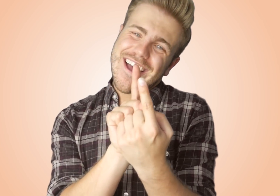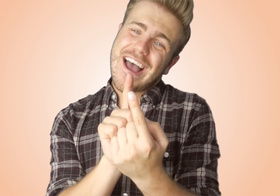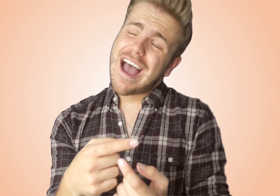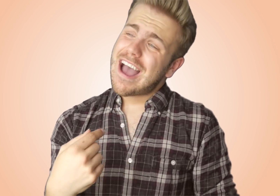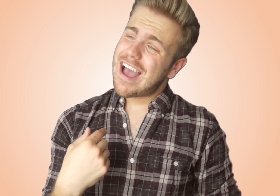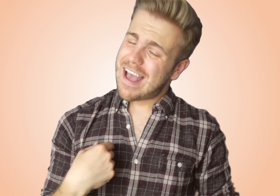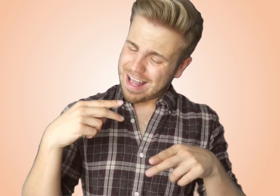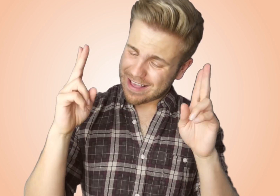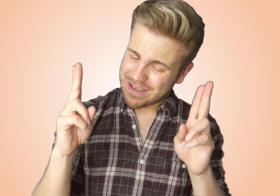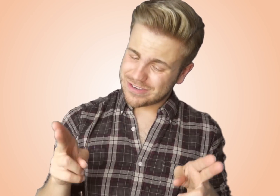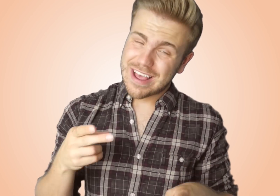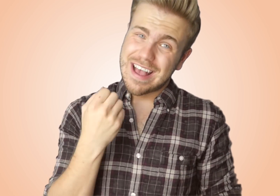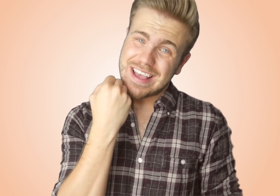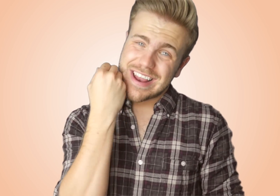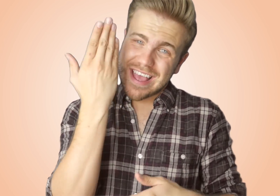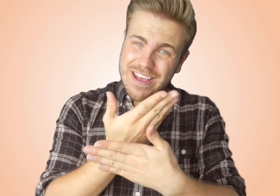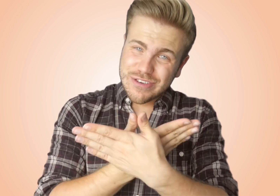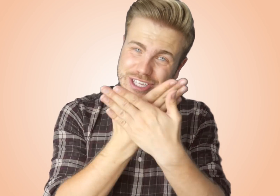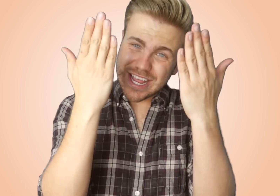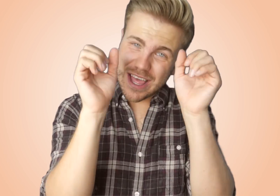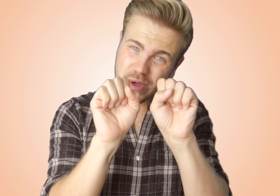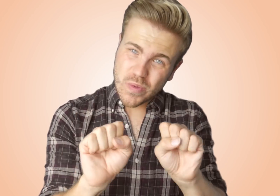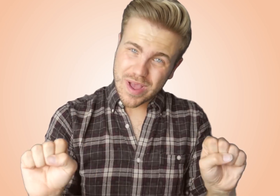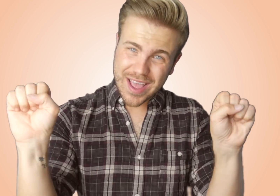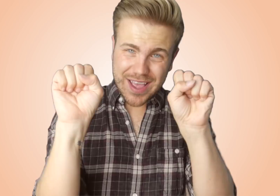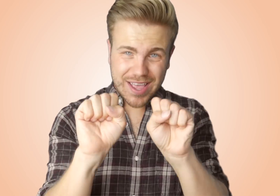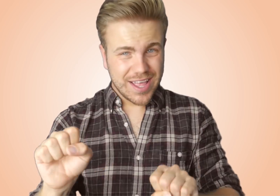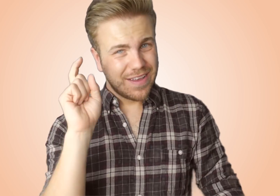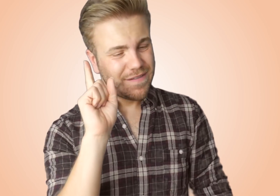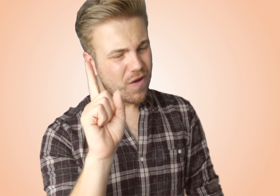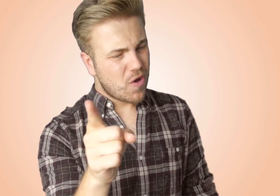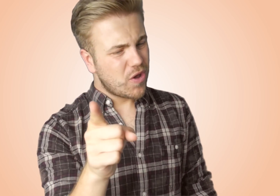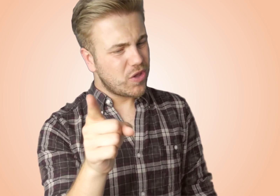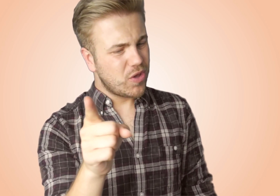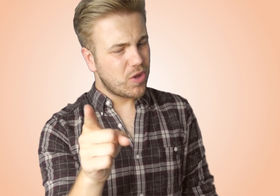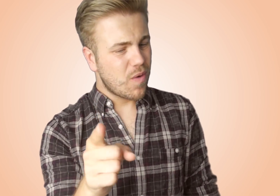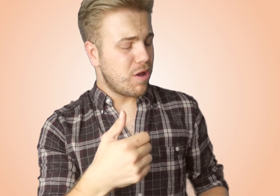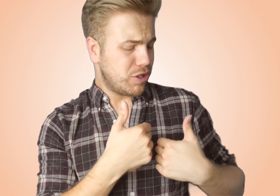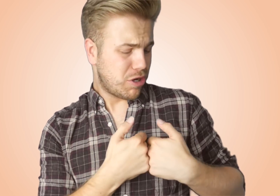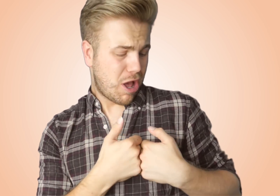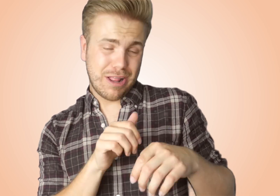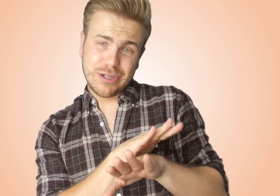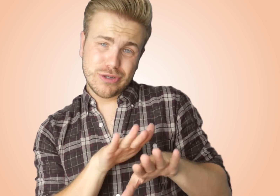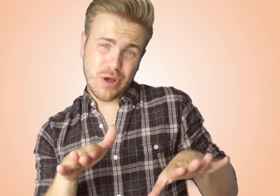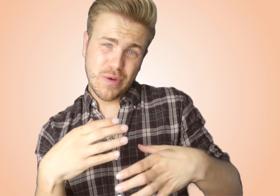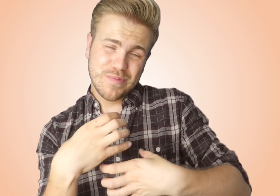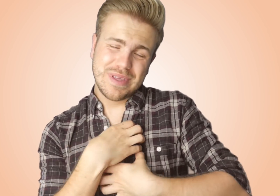I have died every day waiting for you Darling, don't